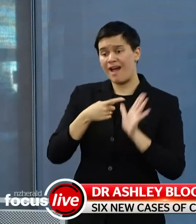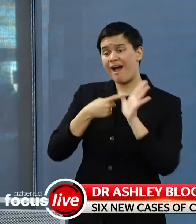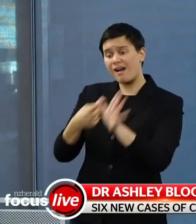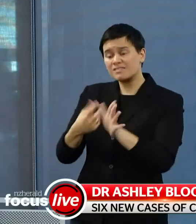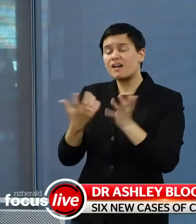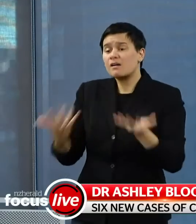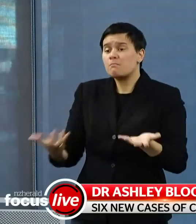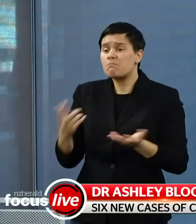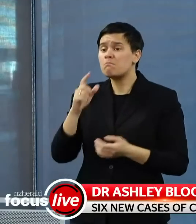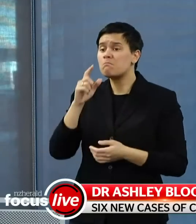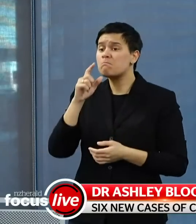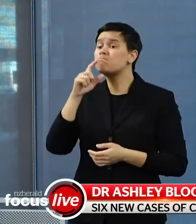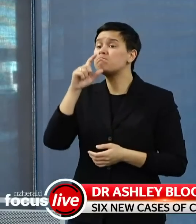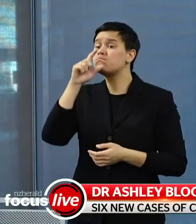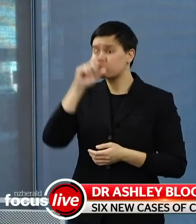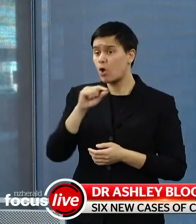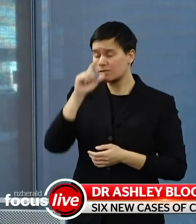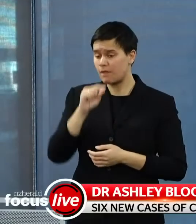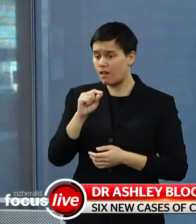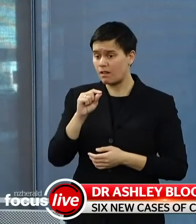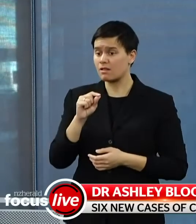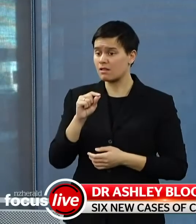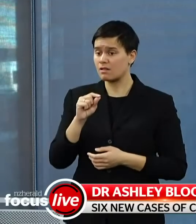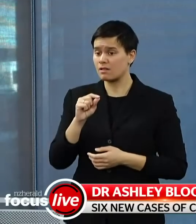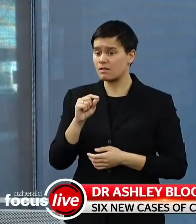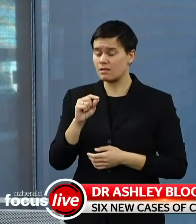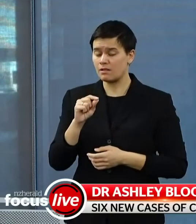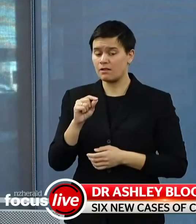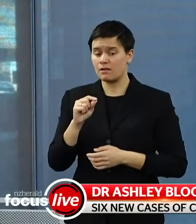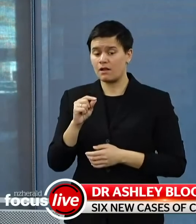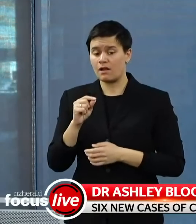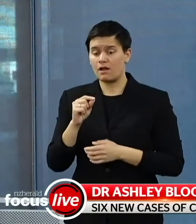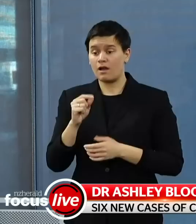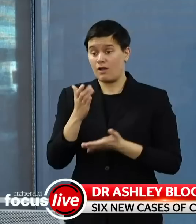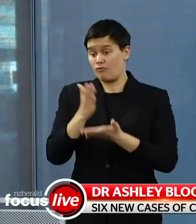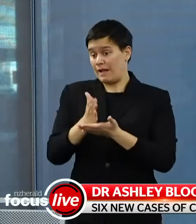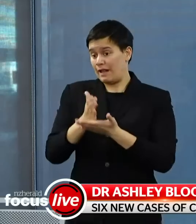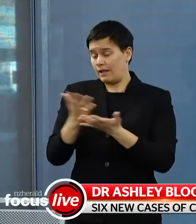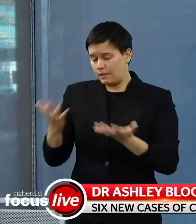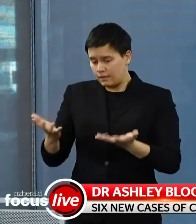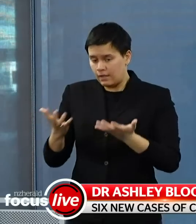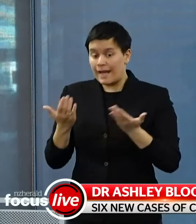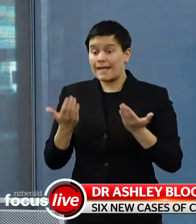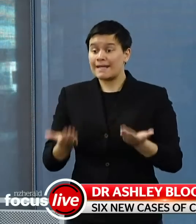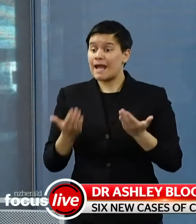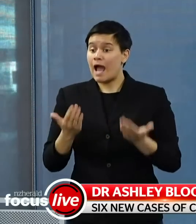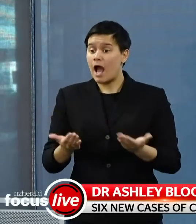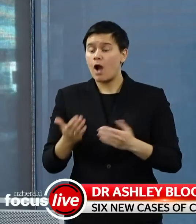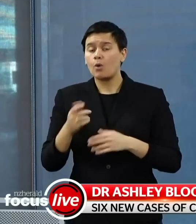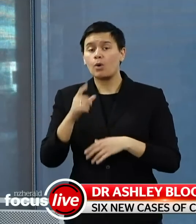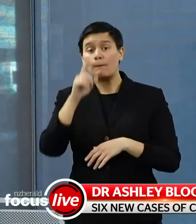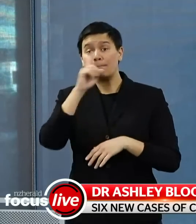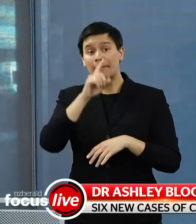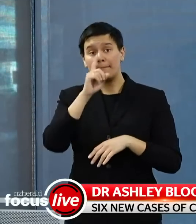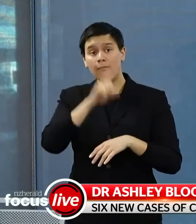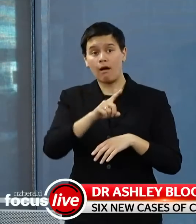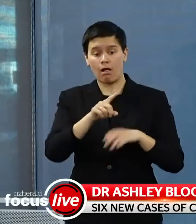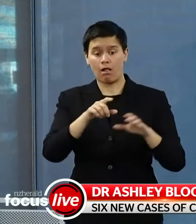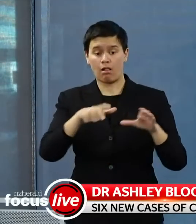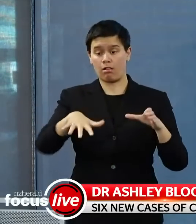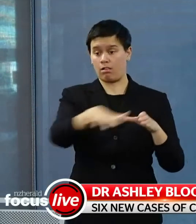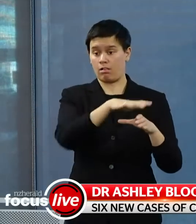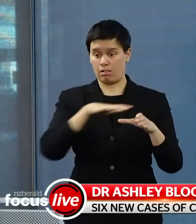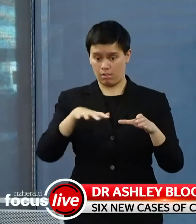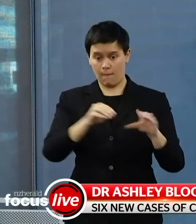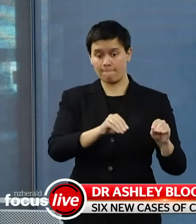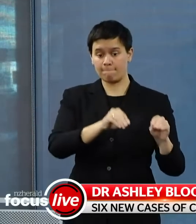should say that actually the reason why, in the legal basis for people going into the quarantine facility in Auckland is because I have issued